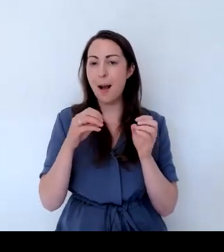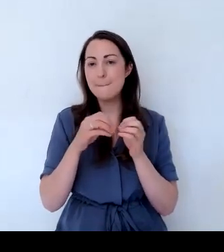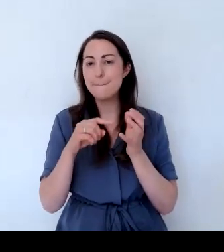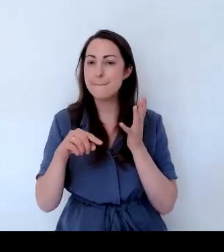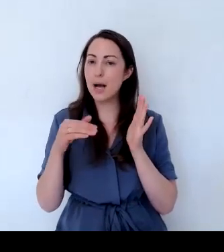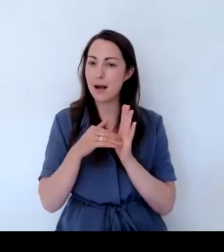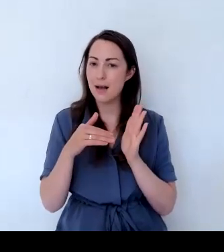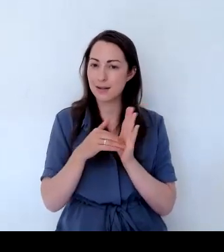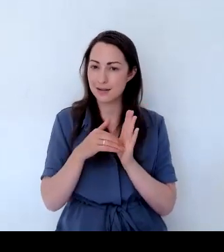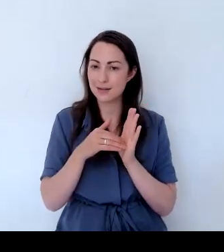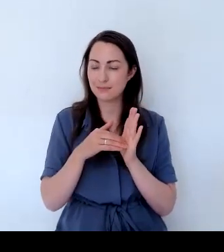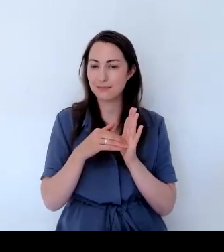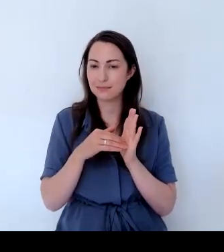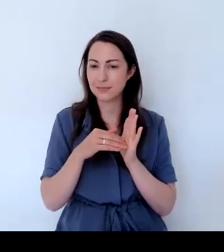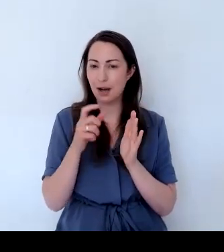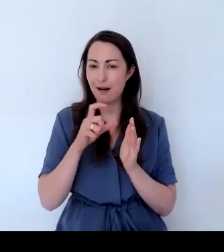Same size.